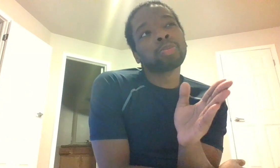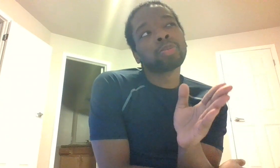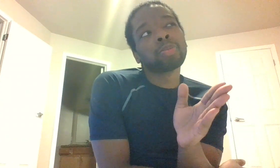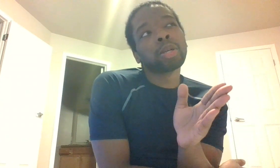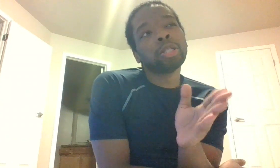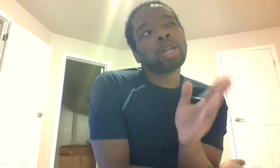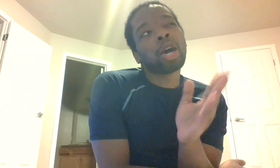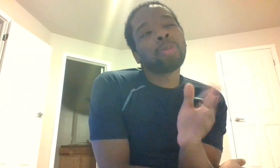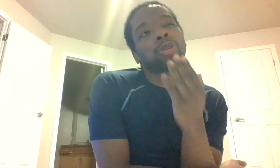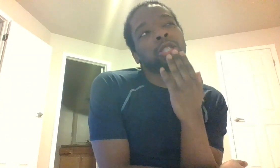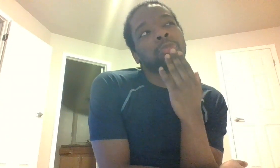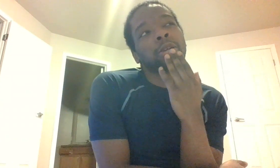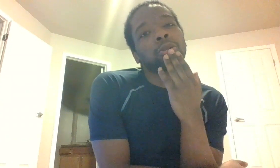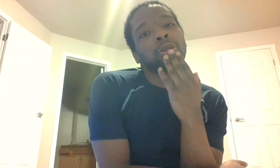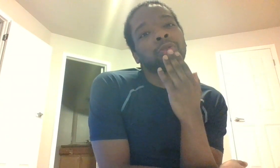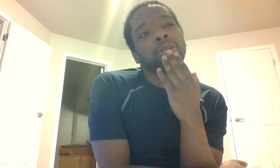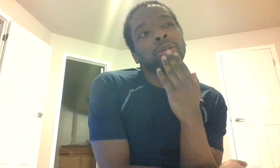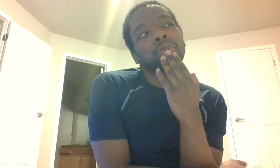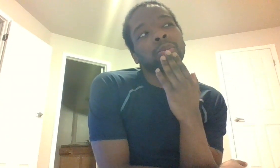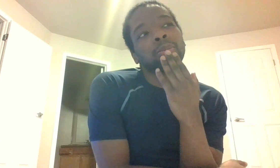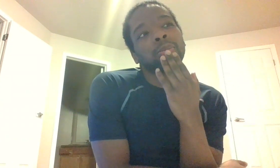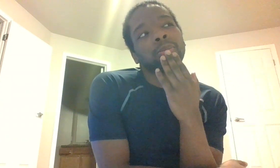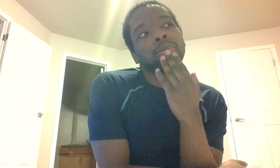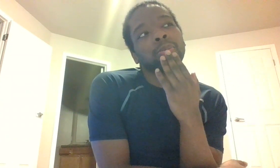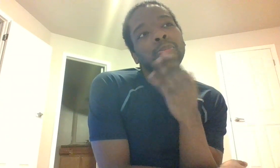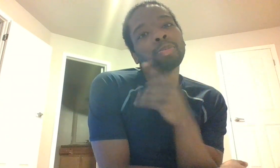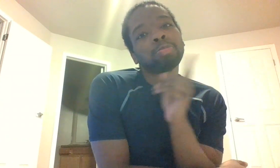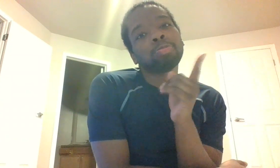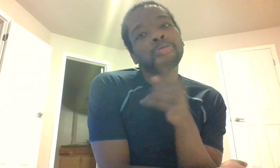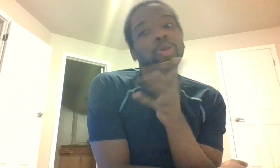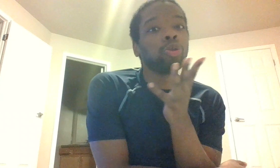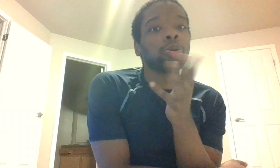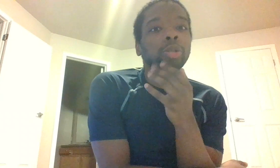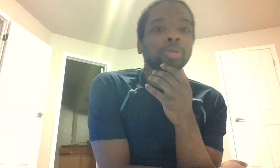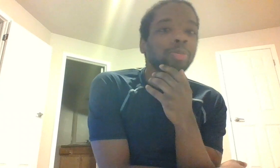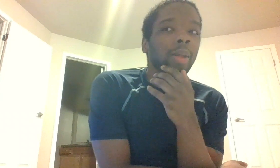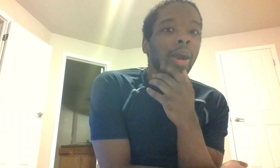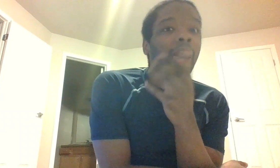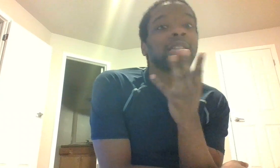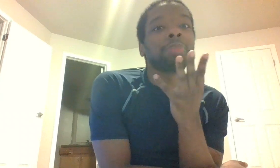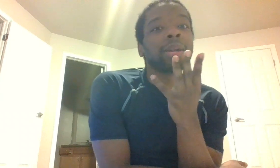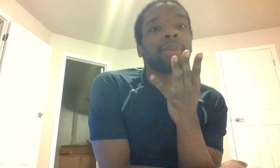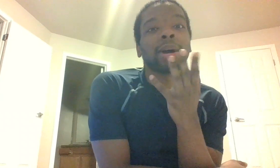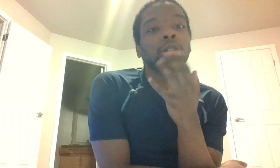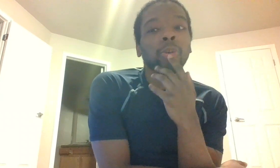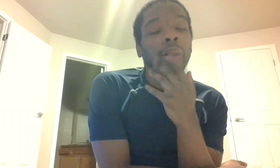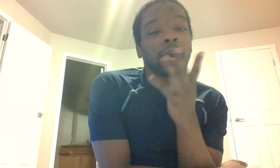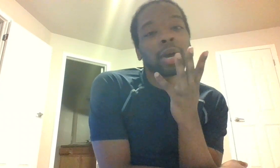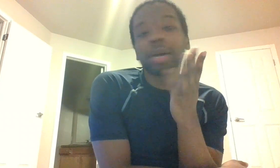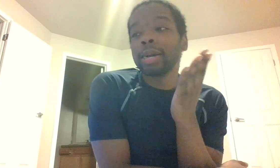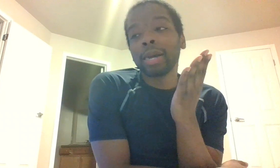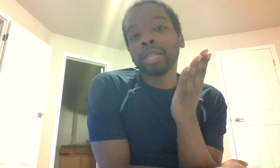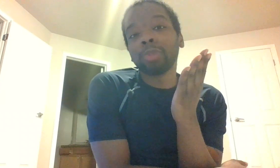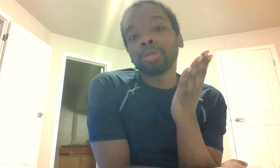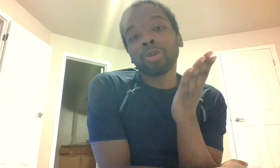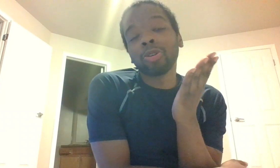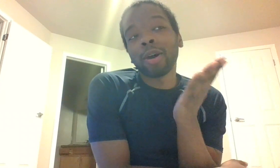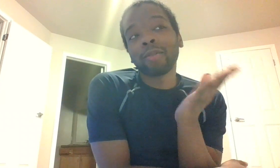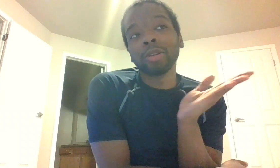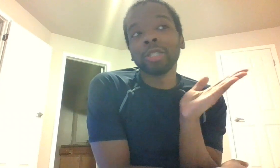gps geometry spatial service who knows i just made that about it nowhere it's a bunch of boycraft called